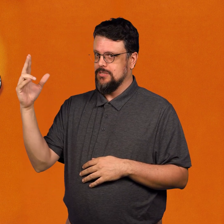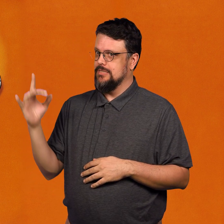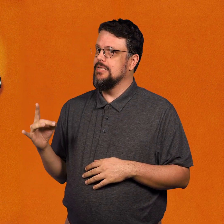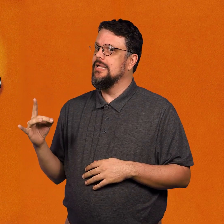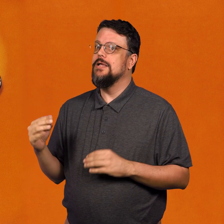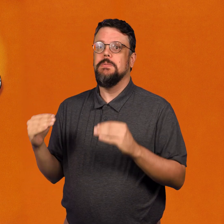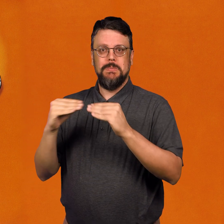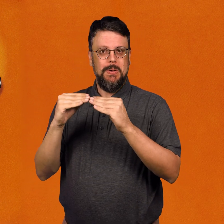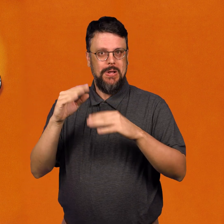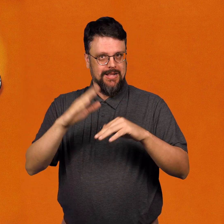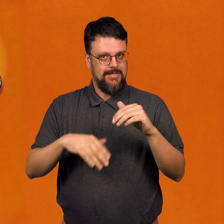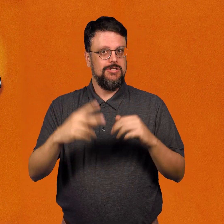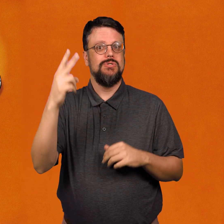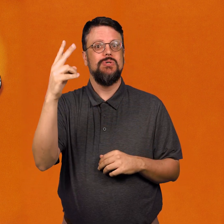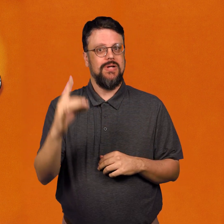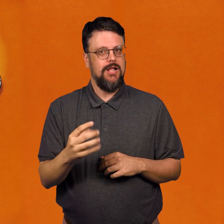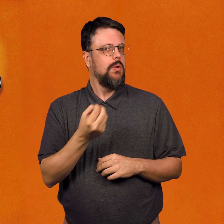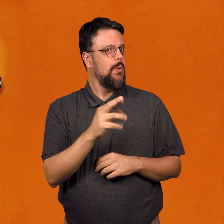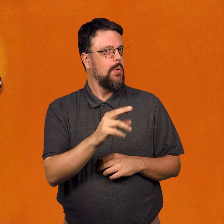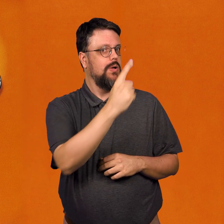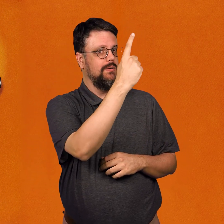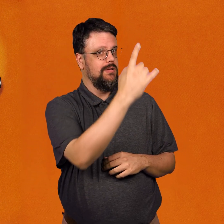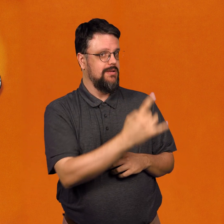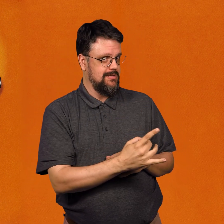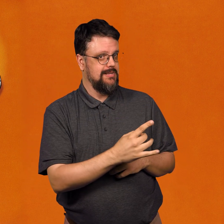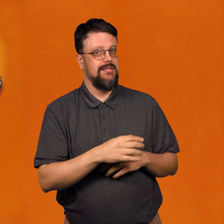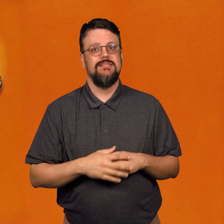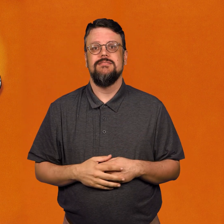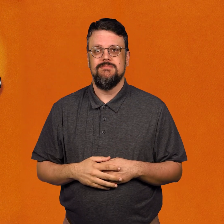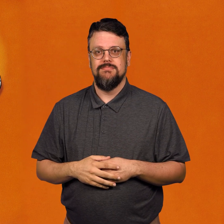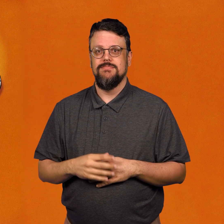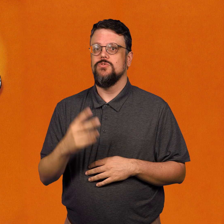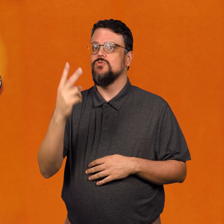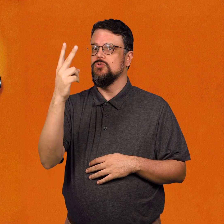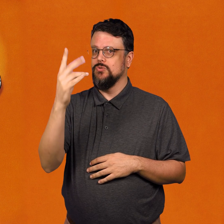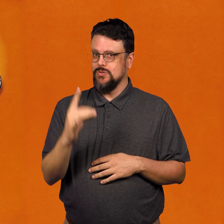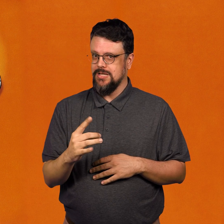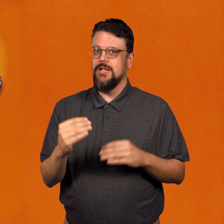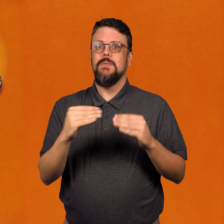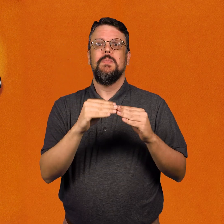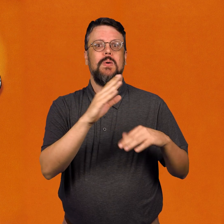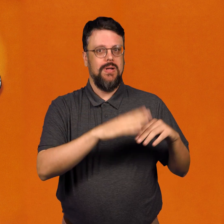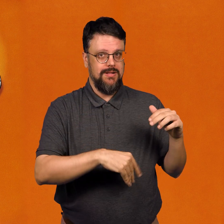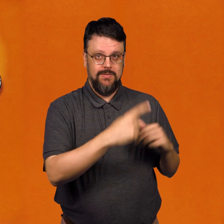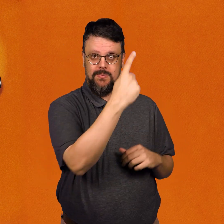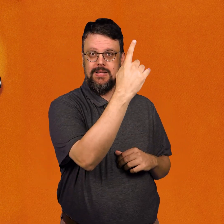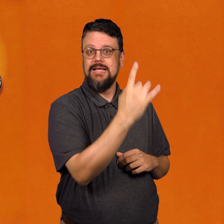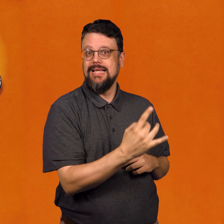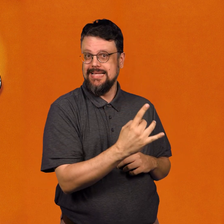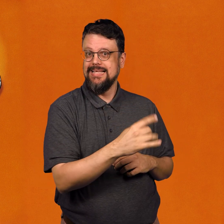Three-eighths is more than two-eighths, or one-eighth. Two-eighths is more than one-eighth.